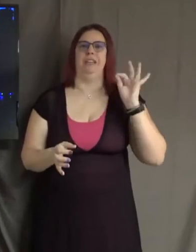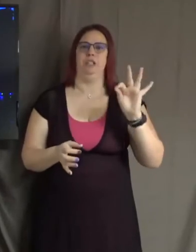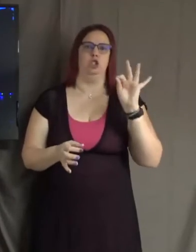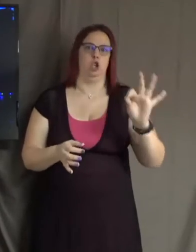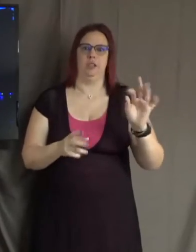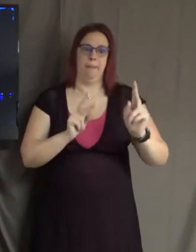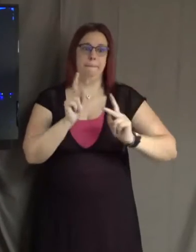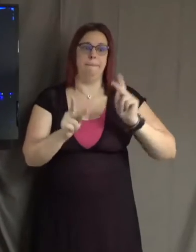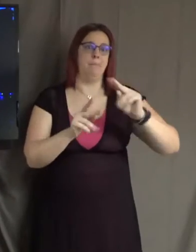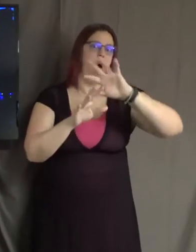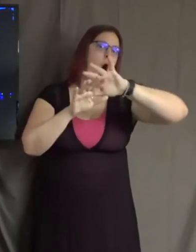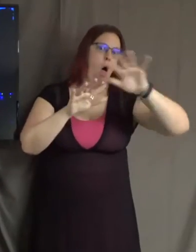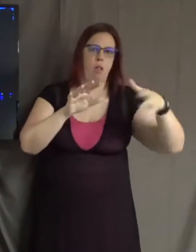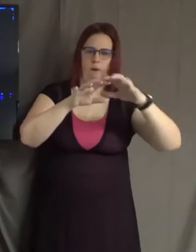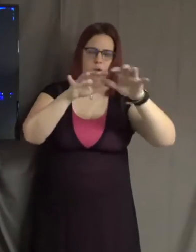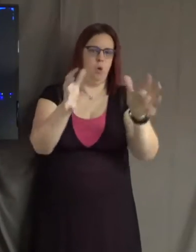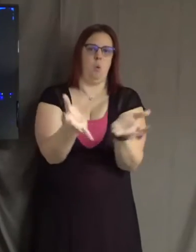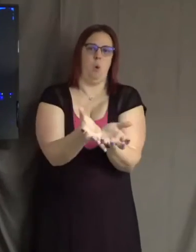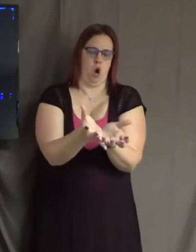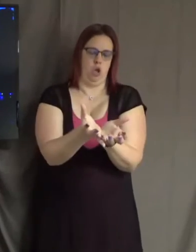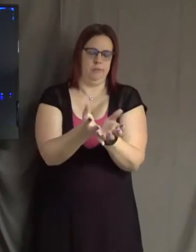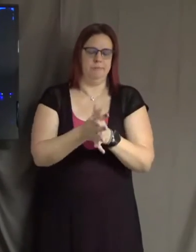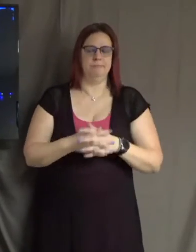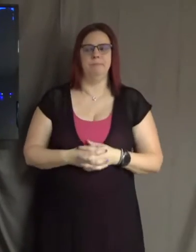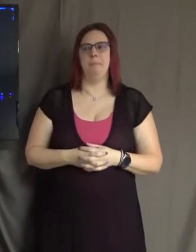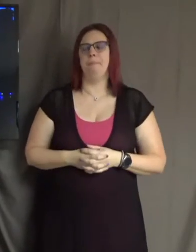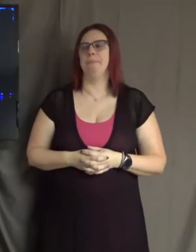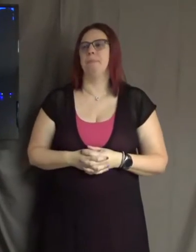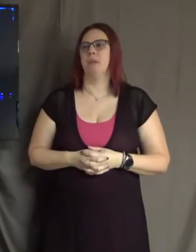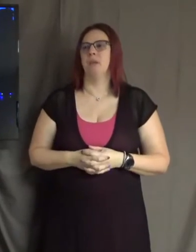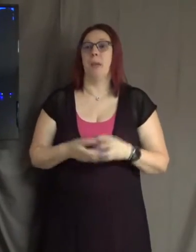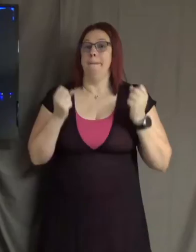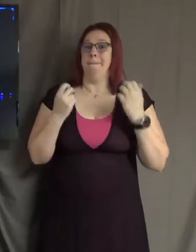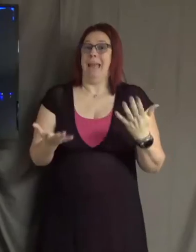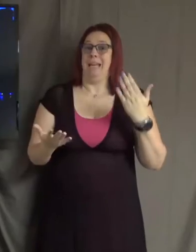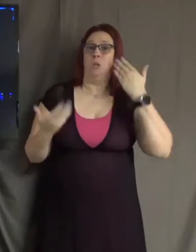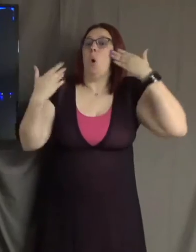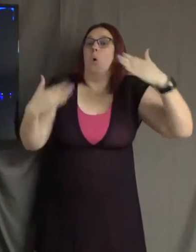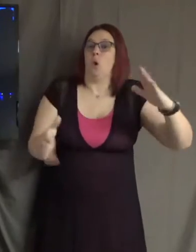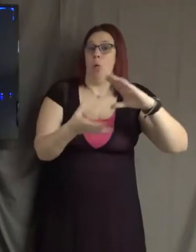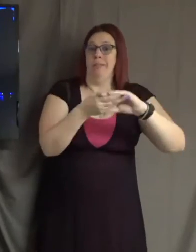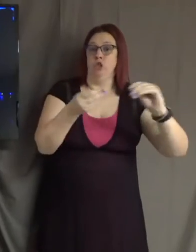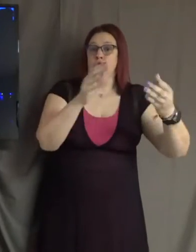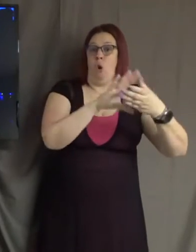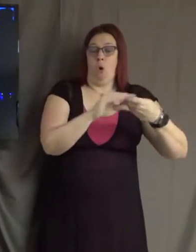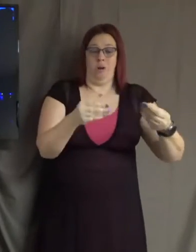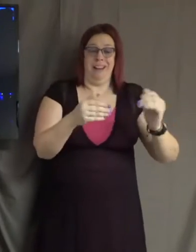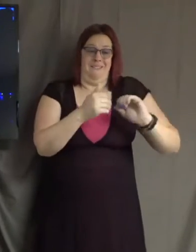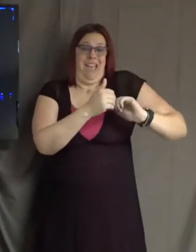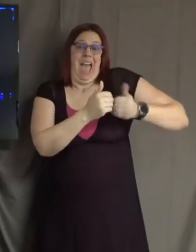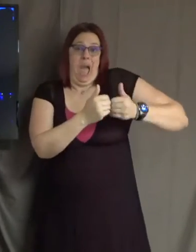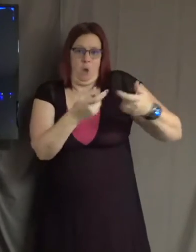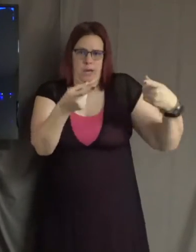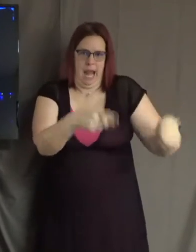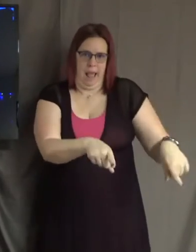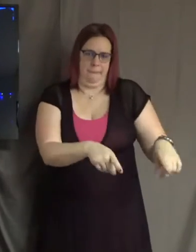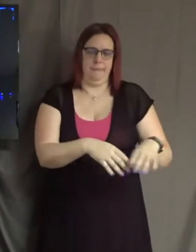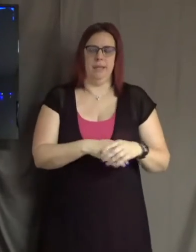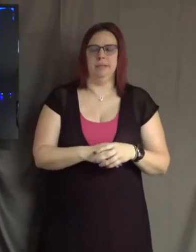are followers of this great man. But many don't necessarily know the story of how it actually occurred. It occurs at